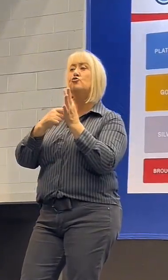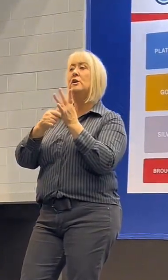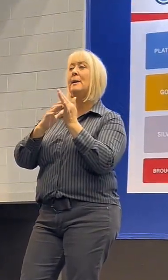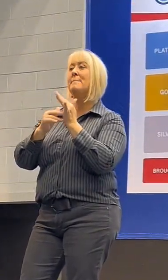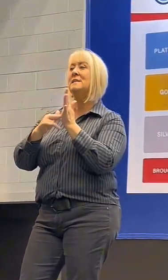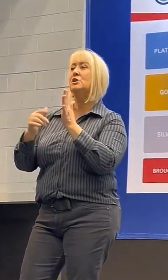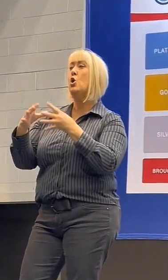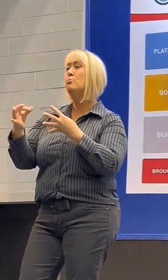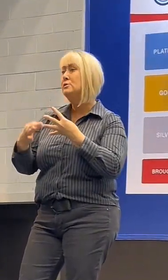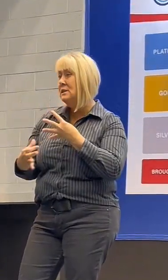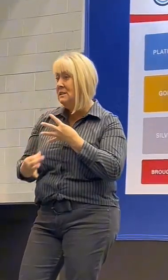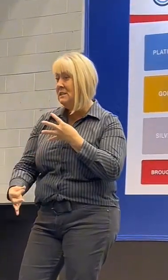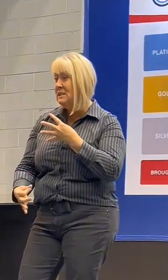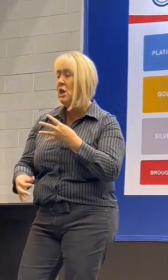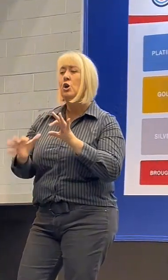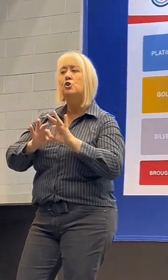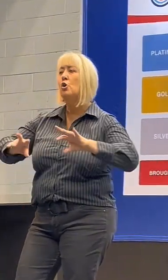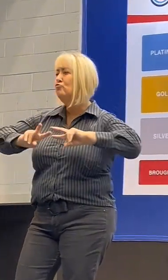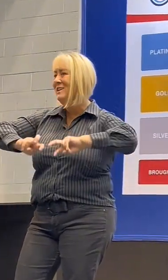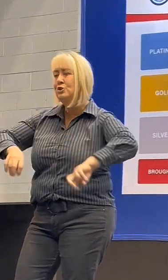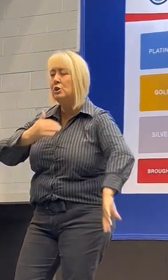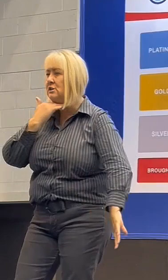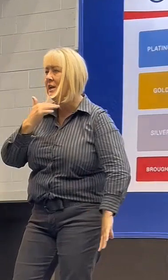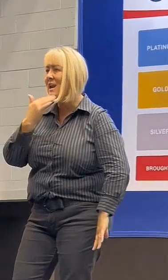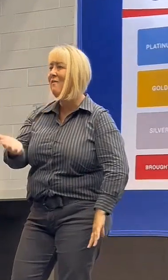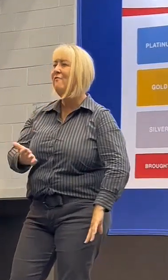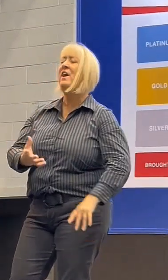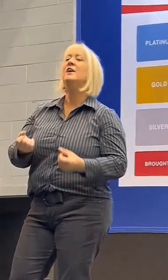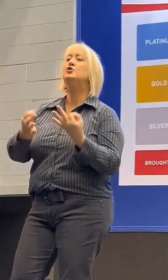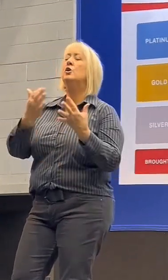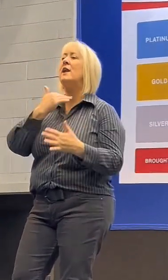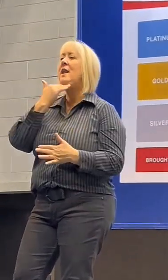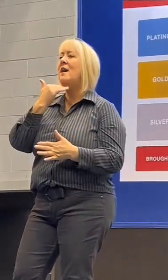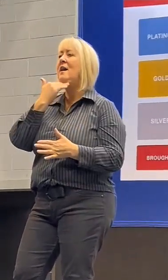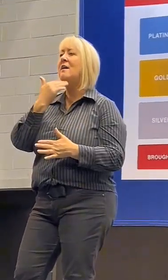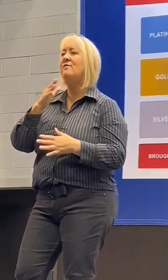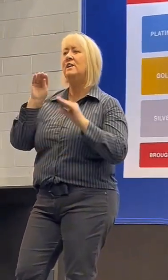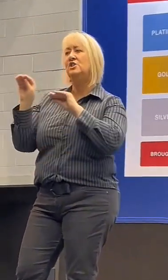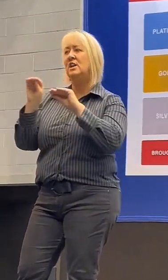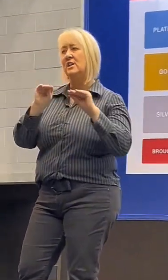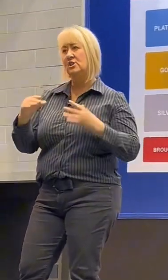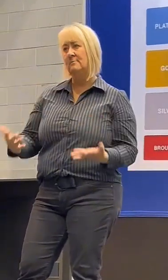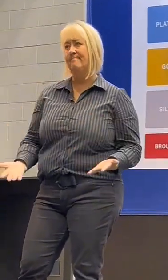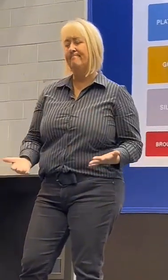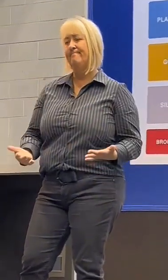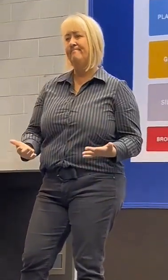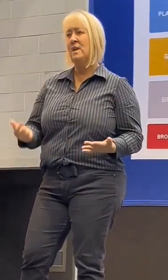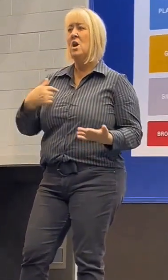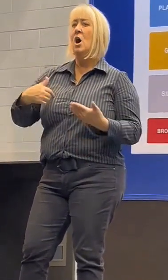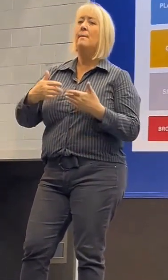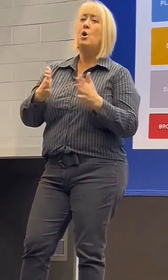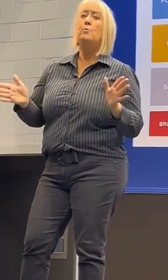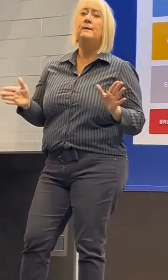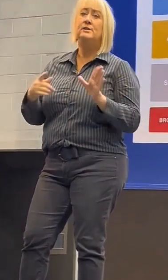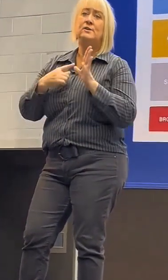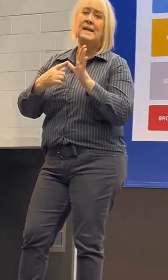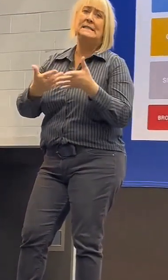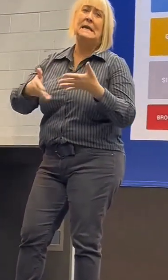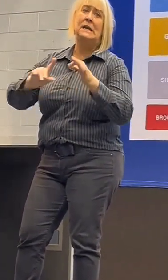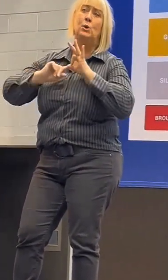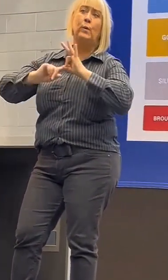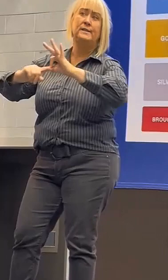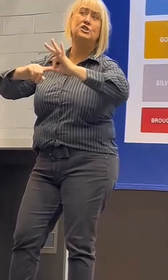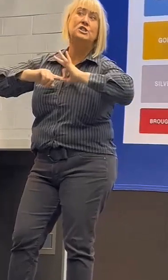a lack of education. My brief talk only scratches the surface, and I'm open to answering any questions you might have.